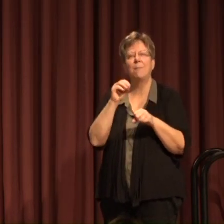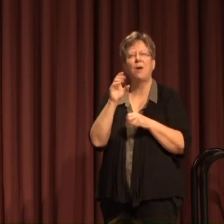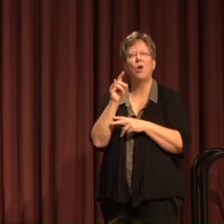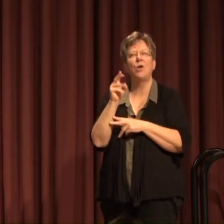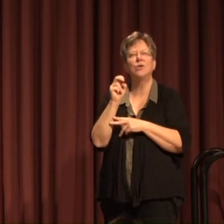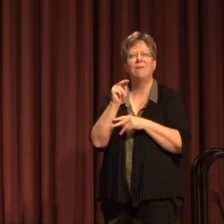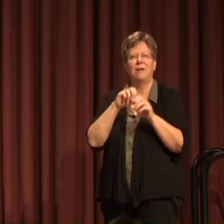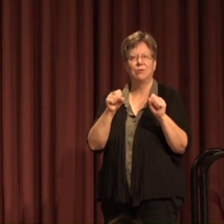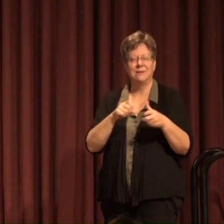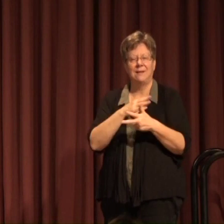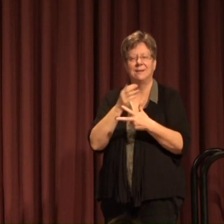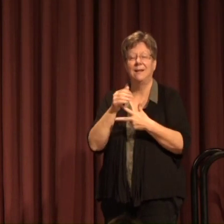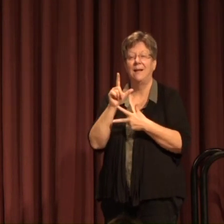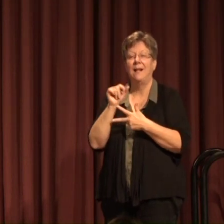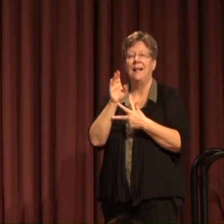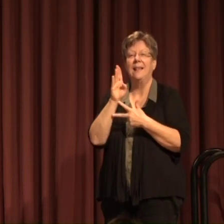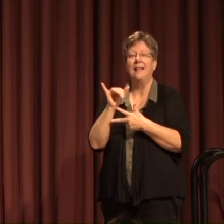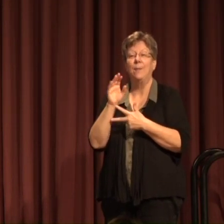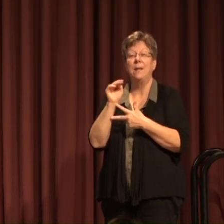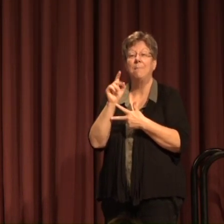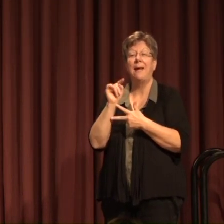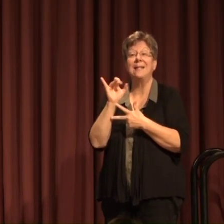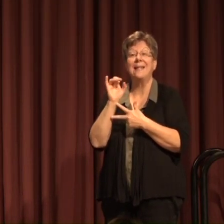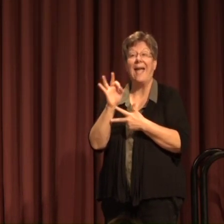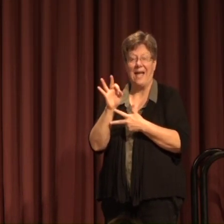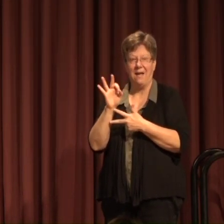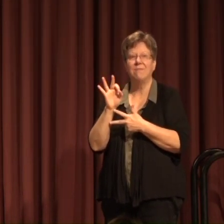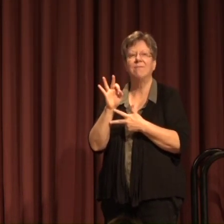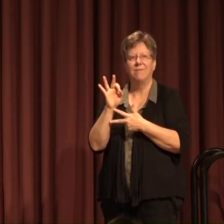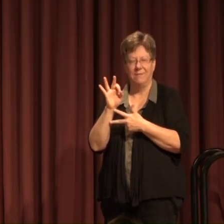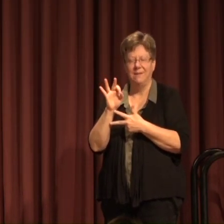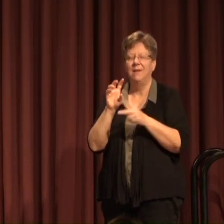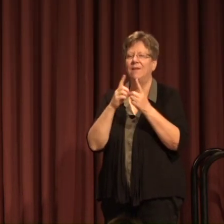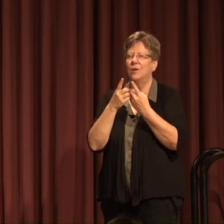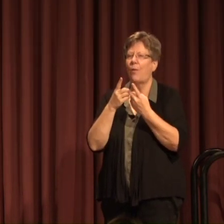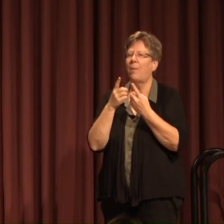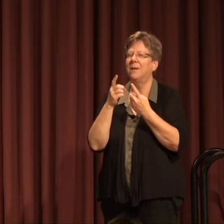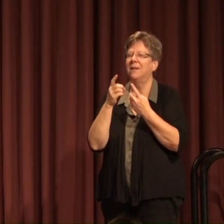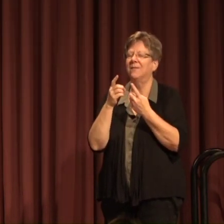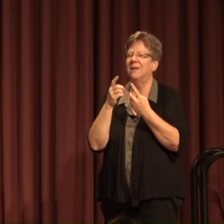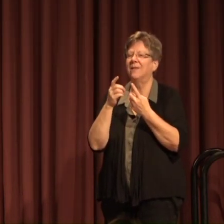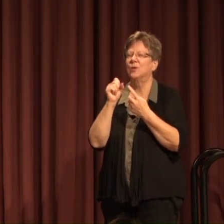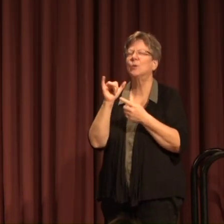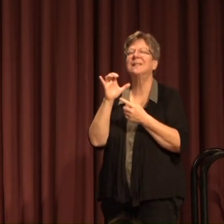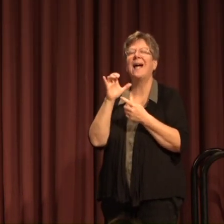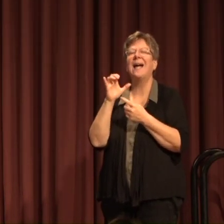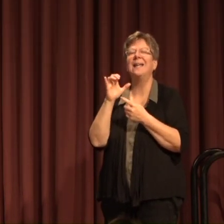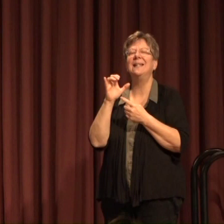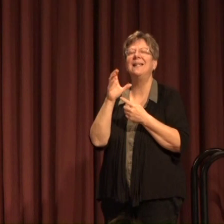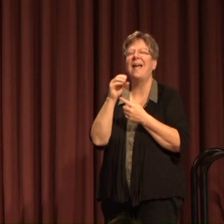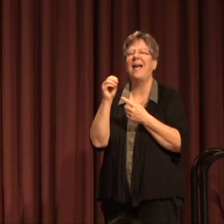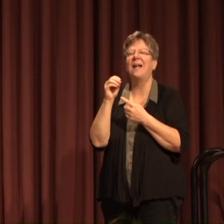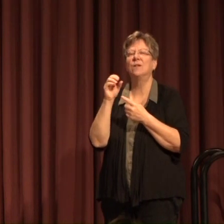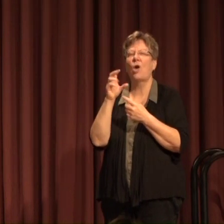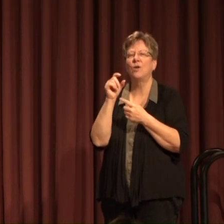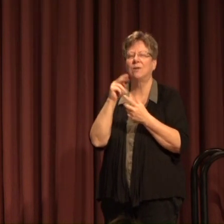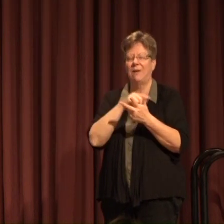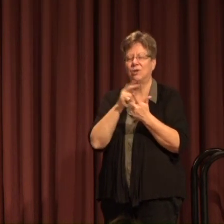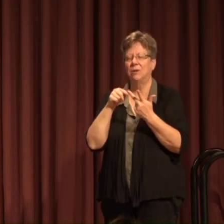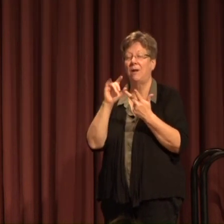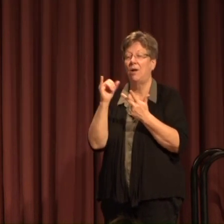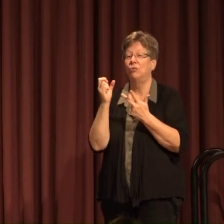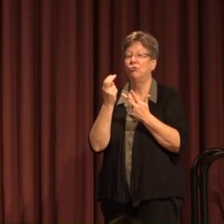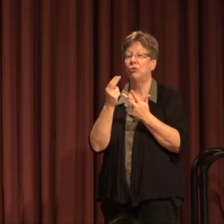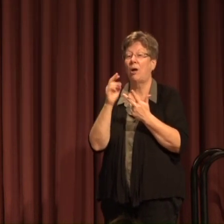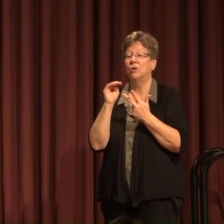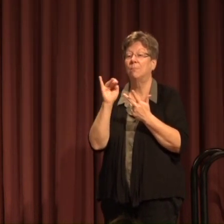Libby Metcalf is awarded tenure in the department of society and conservation and Josh Millspa